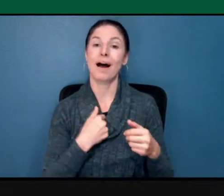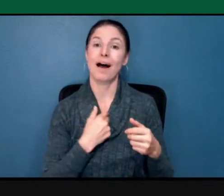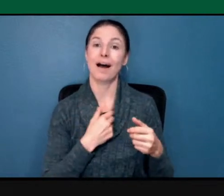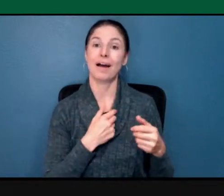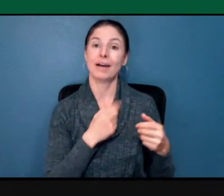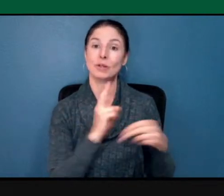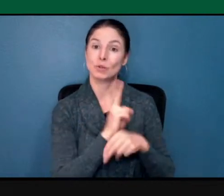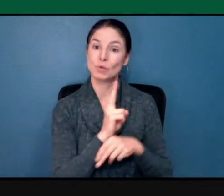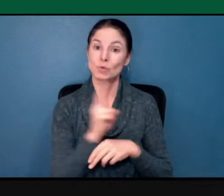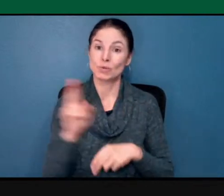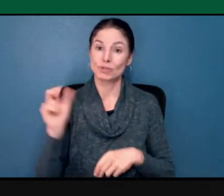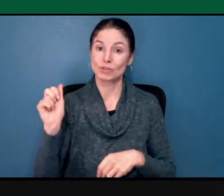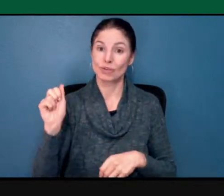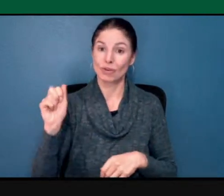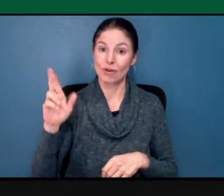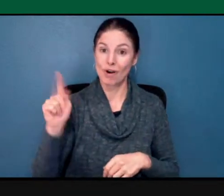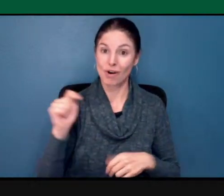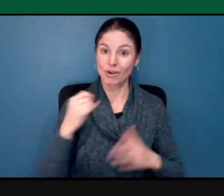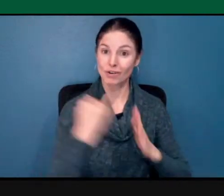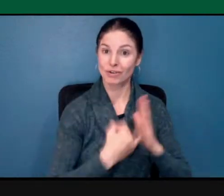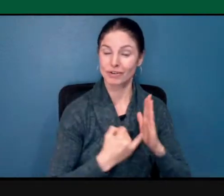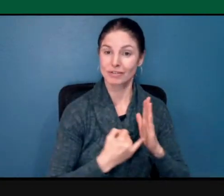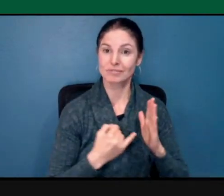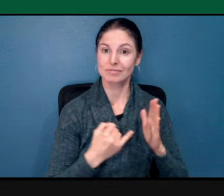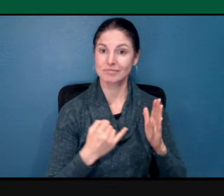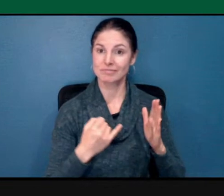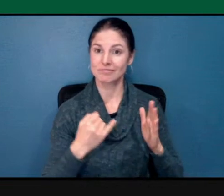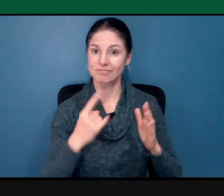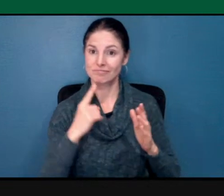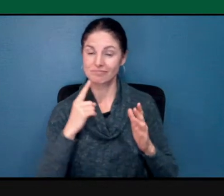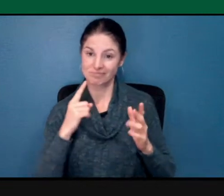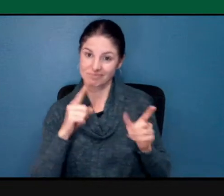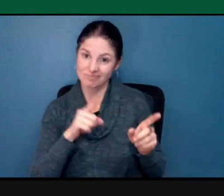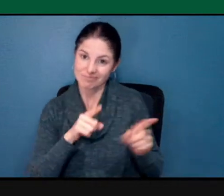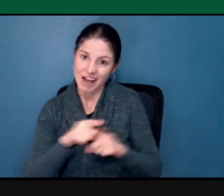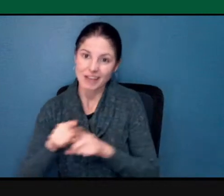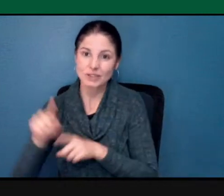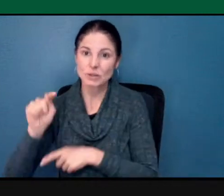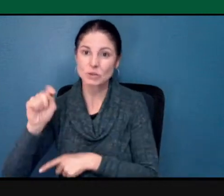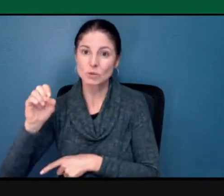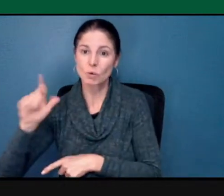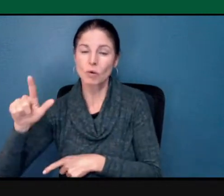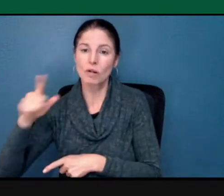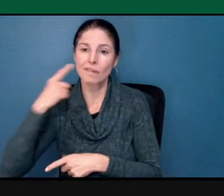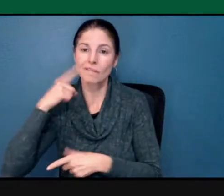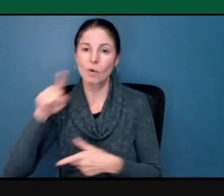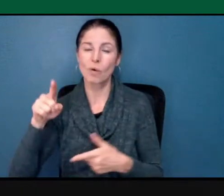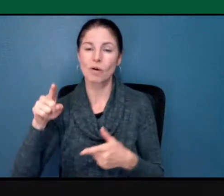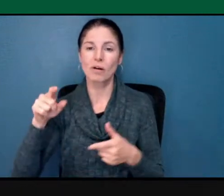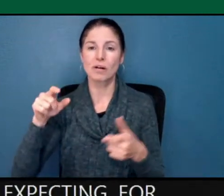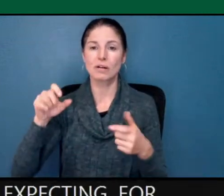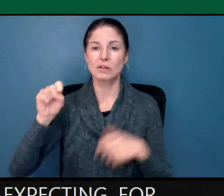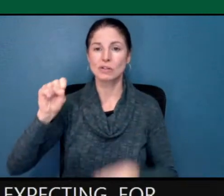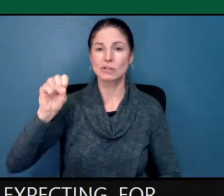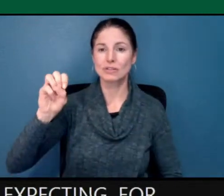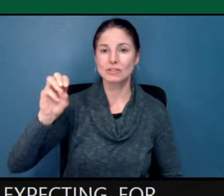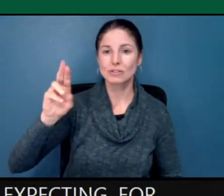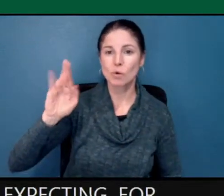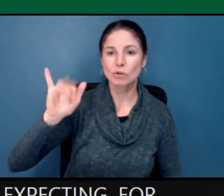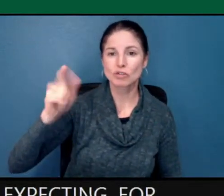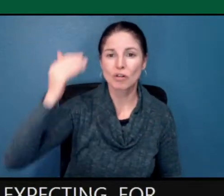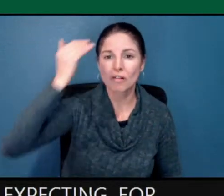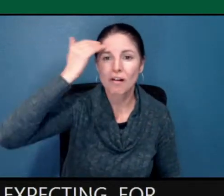for social consciousness, for social transformation.